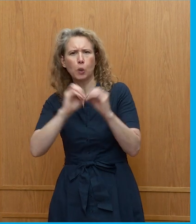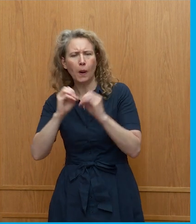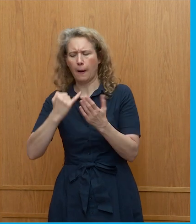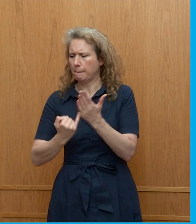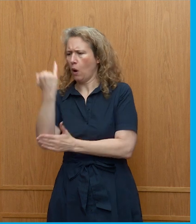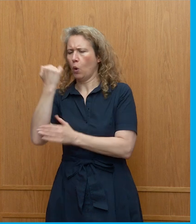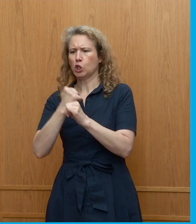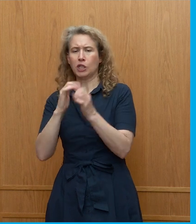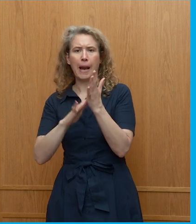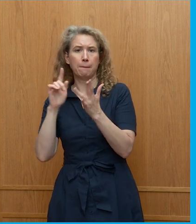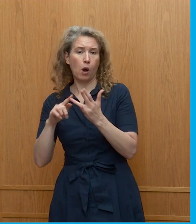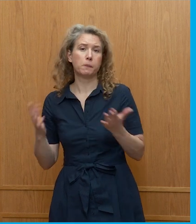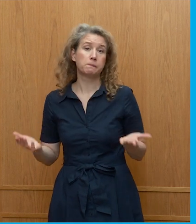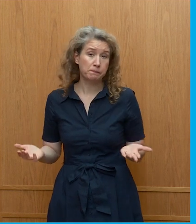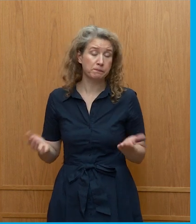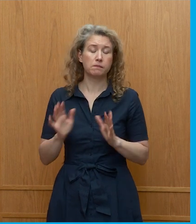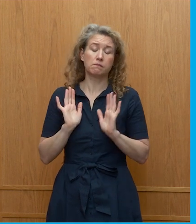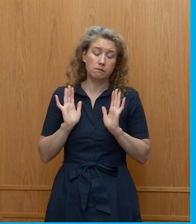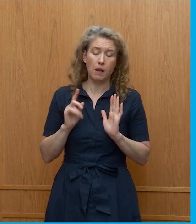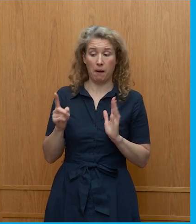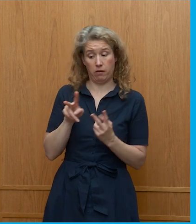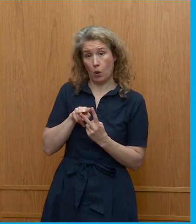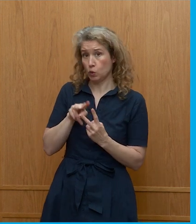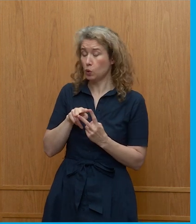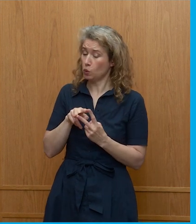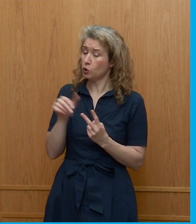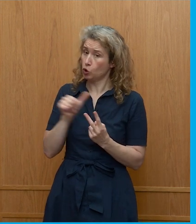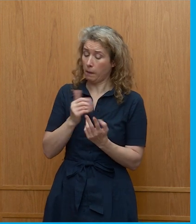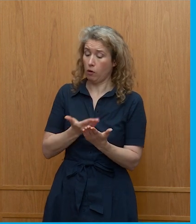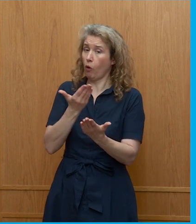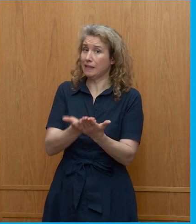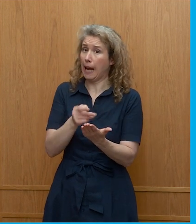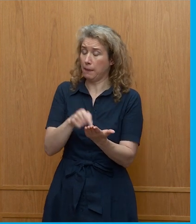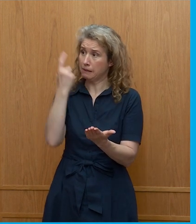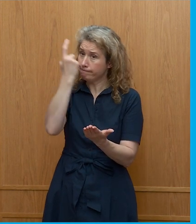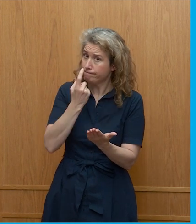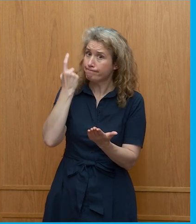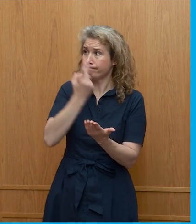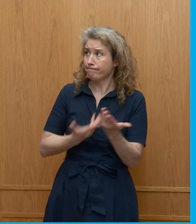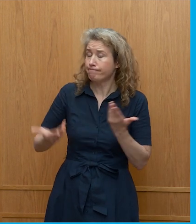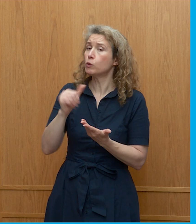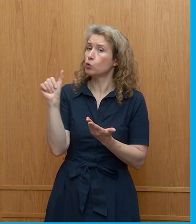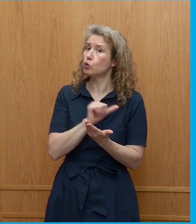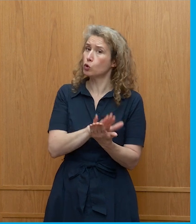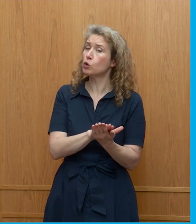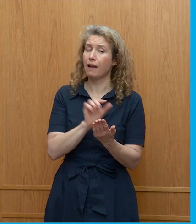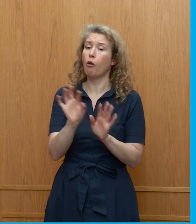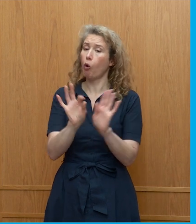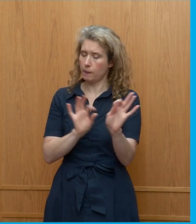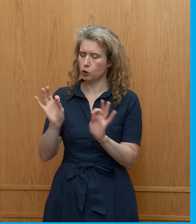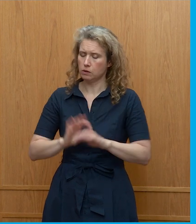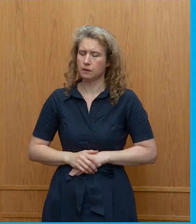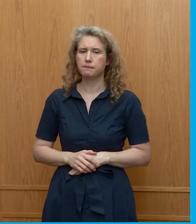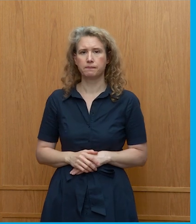some parts of the discourse, but I do think that they should be at least considered or put on the table as options for us.